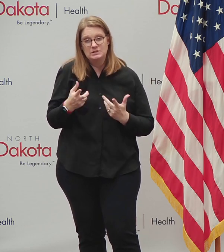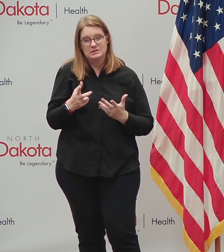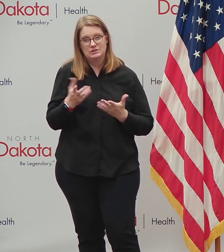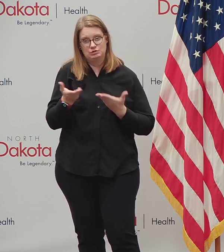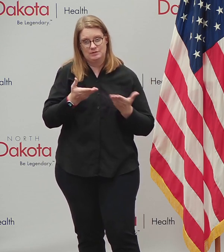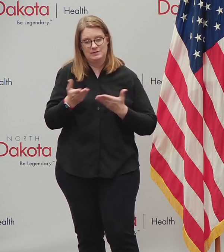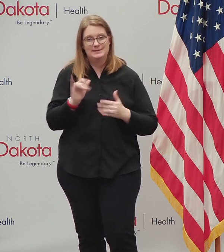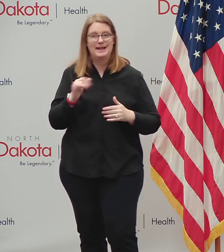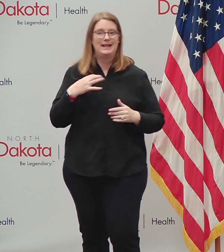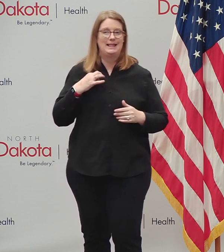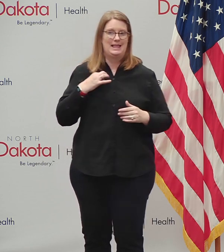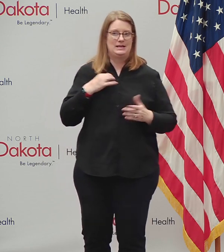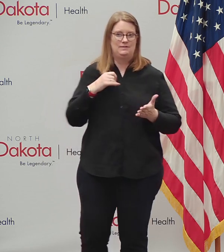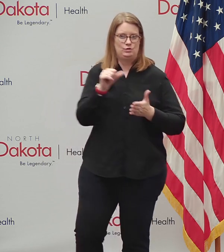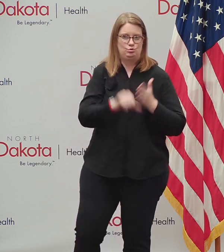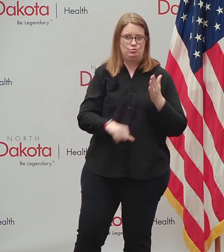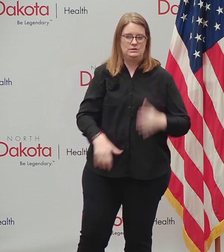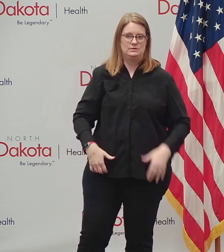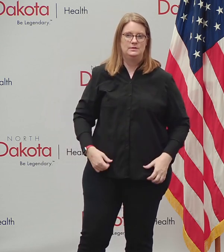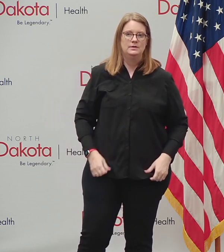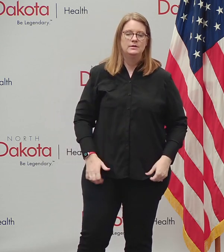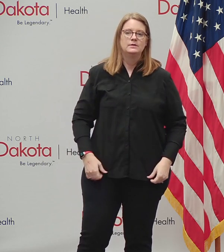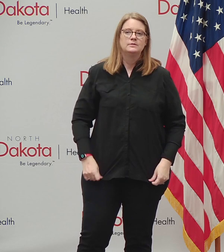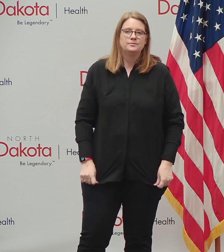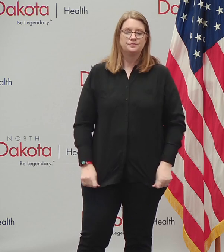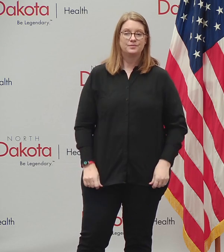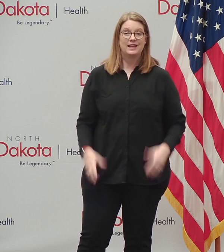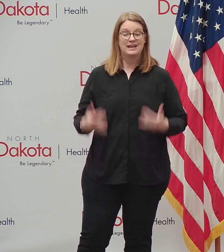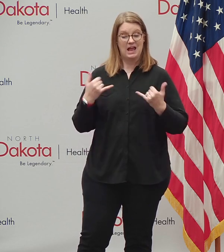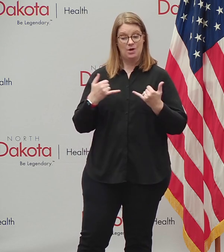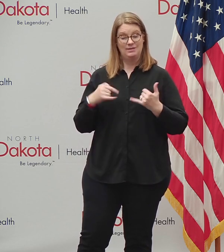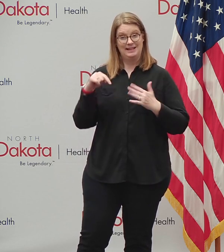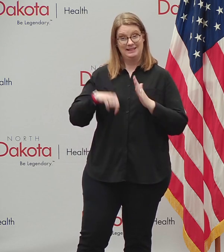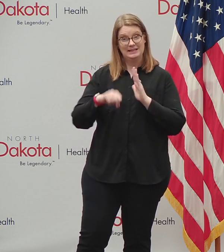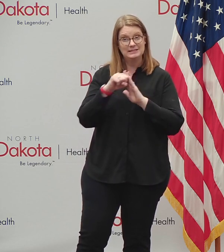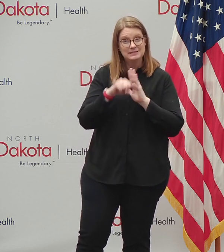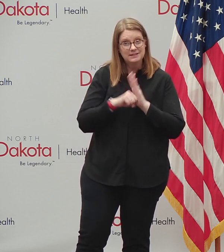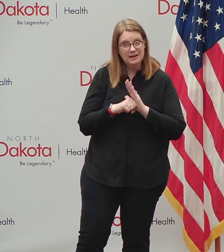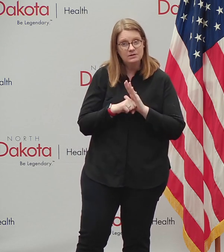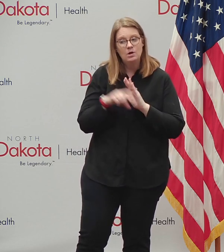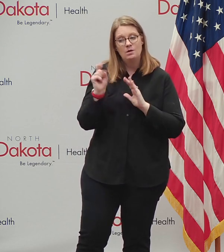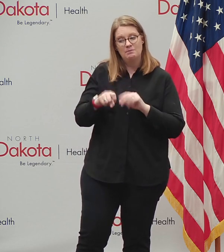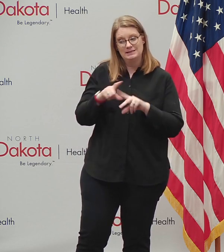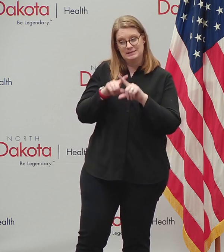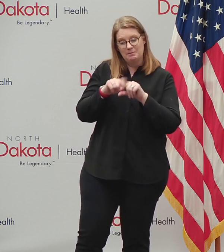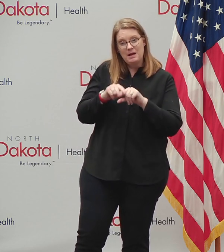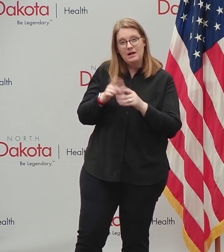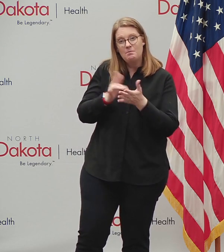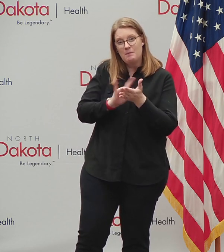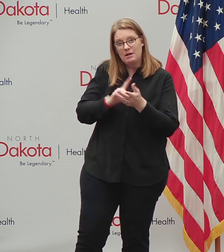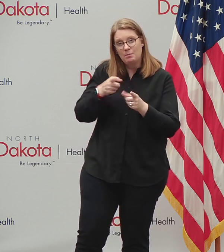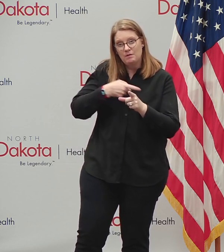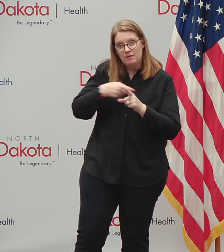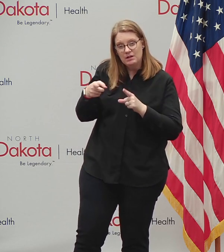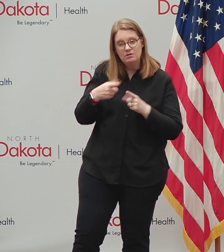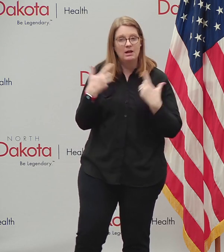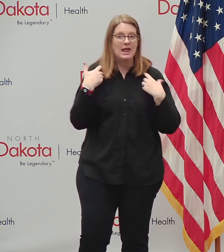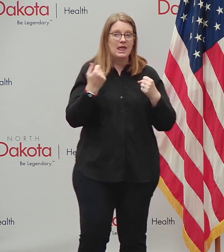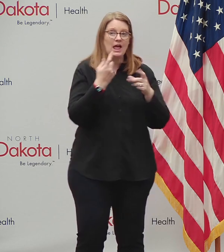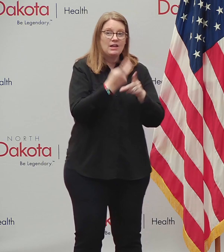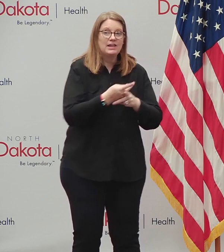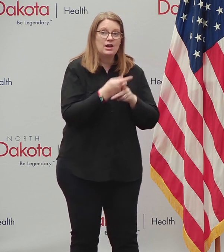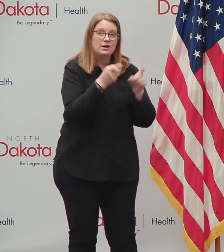as elective surgeries. As a state, we must rely on medical professionals, healthcare administrators, and